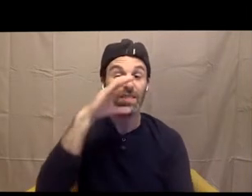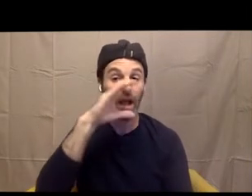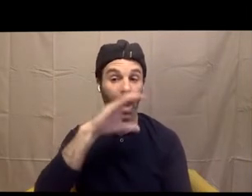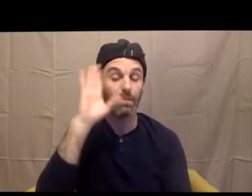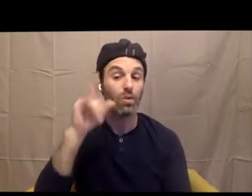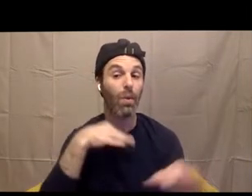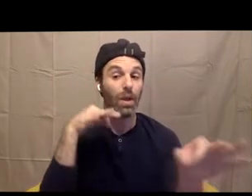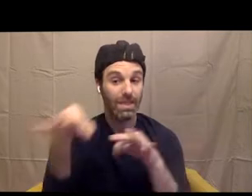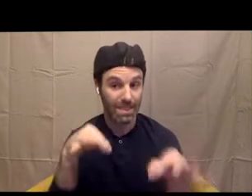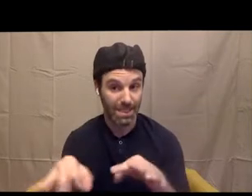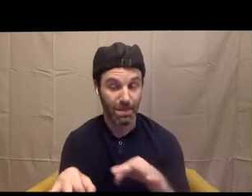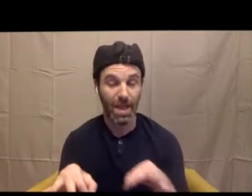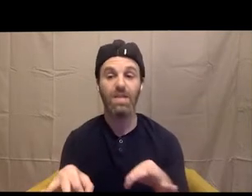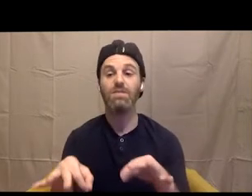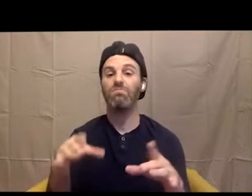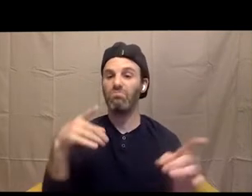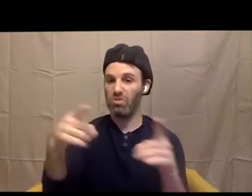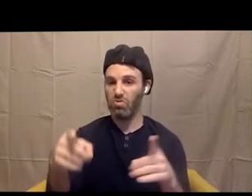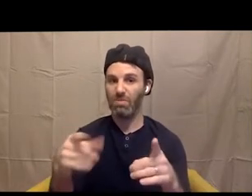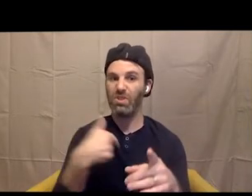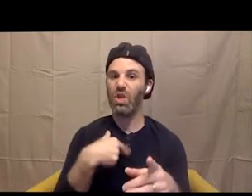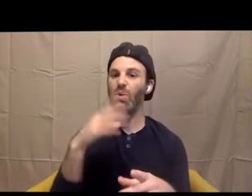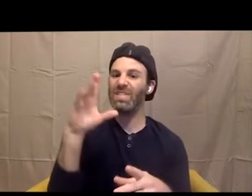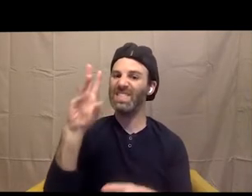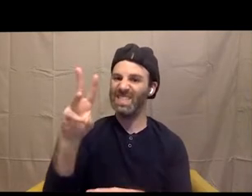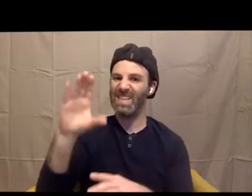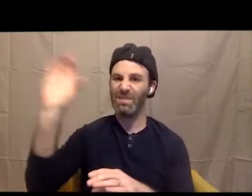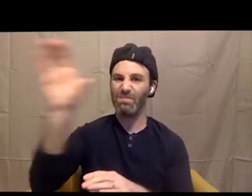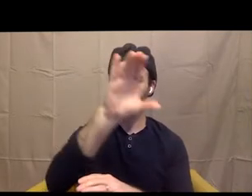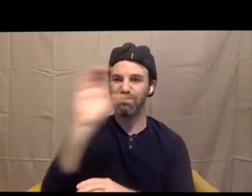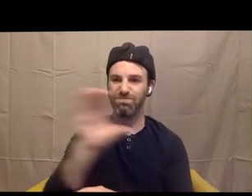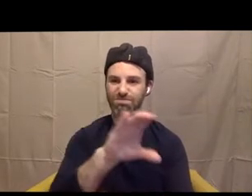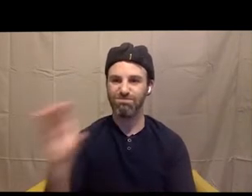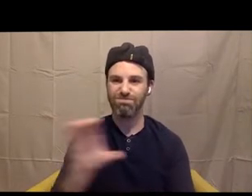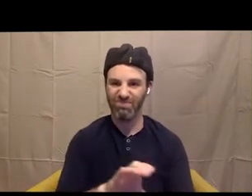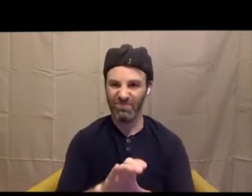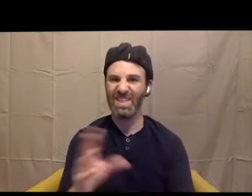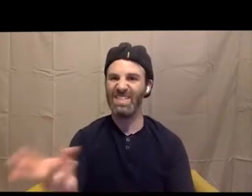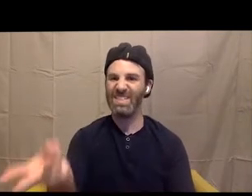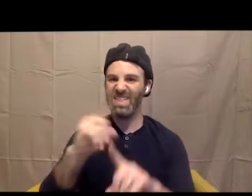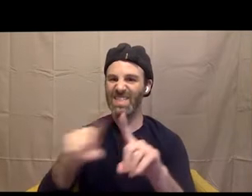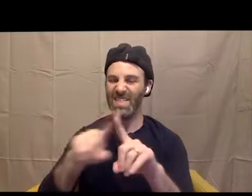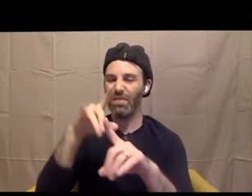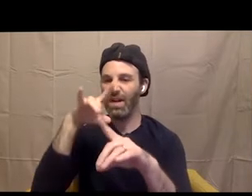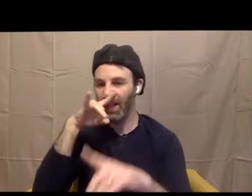panel page comic. And what we're seeing is six different kids having these experiences that I think of as learning about sex.